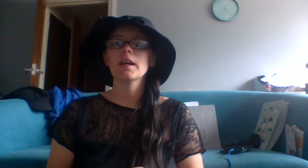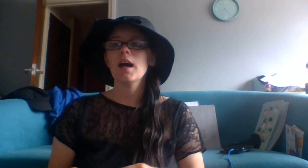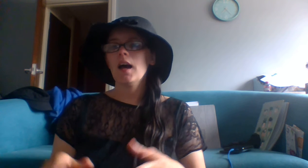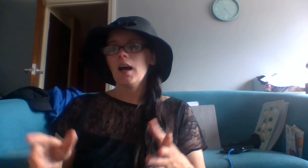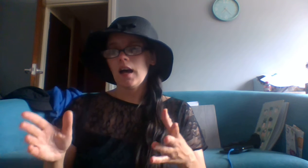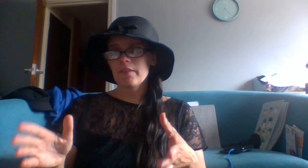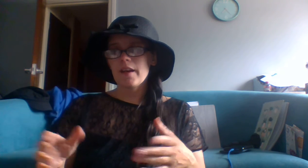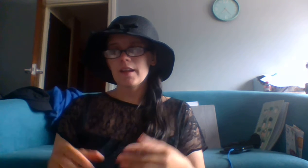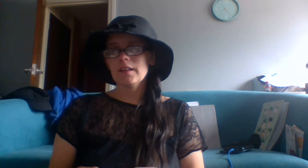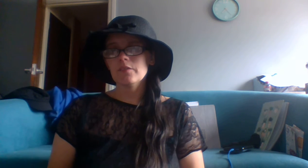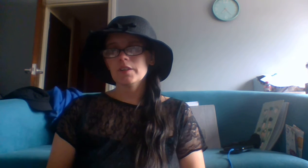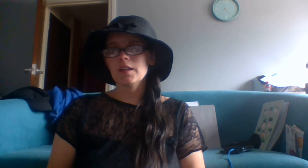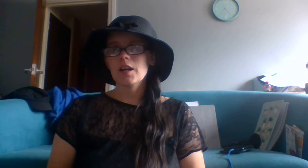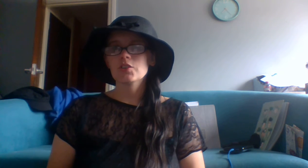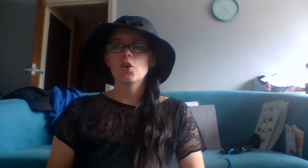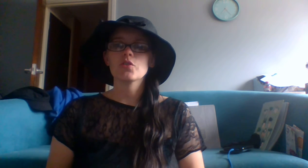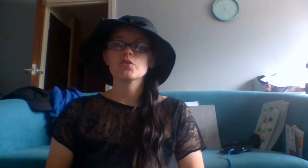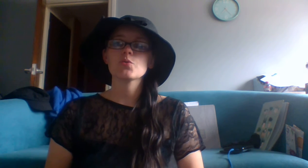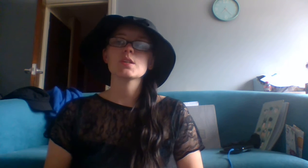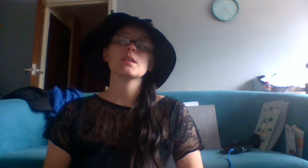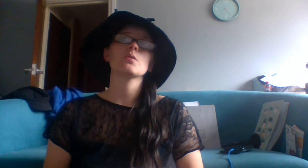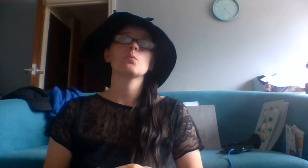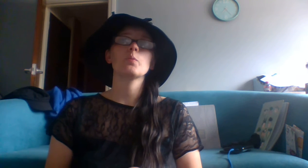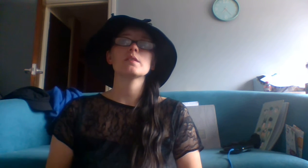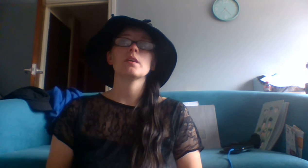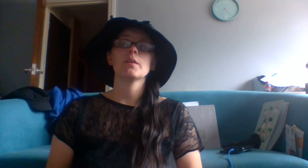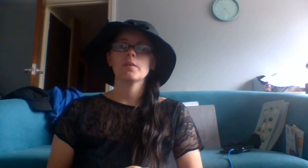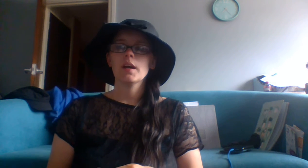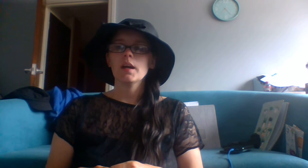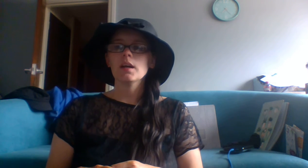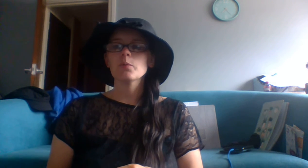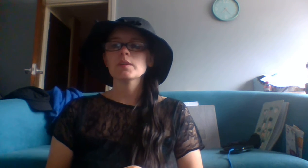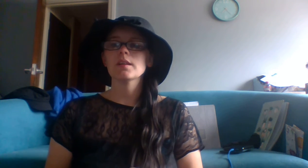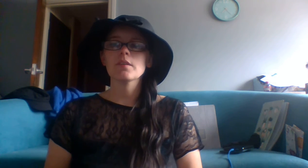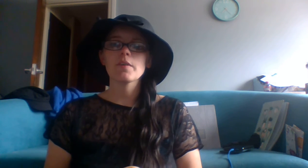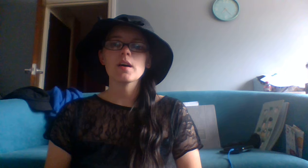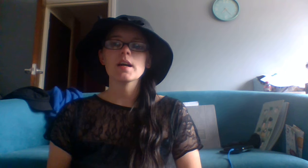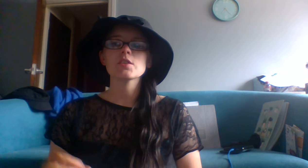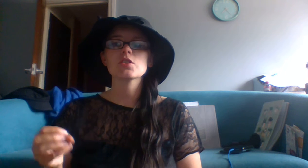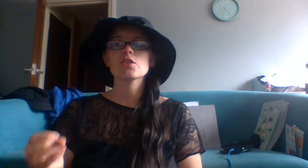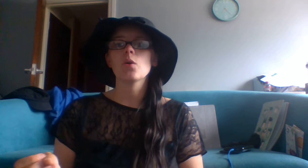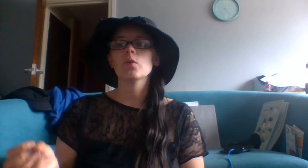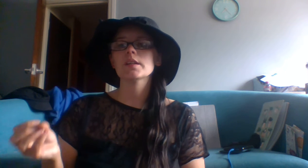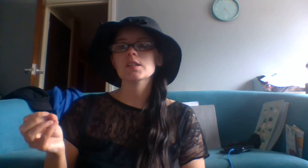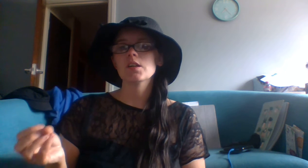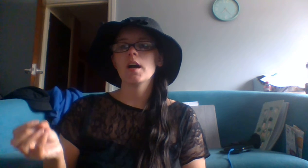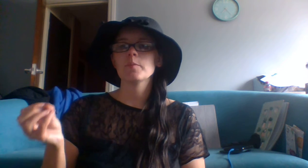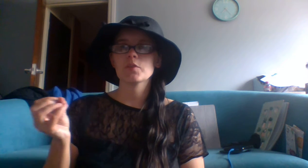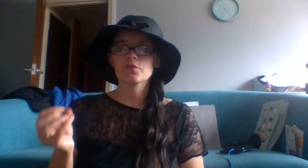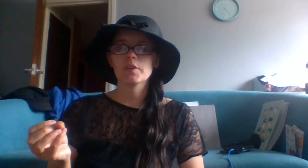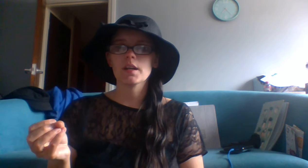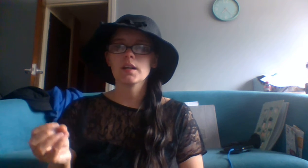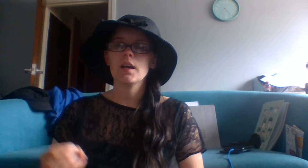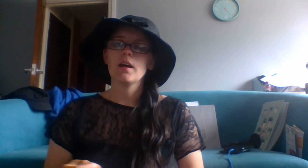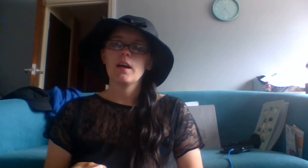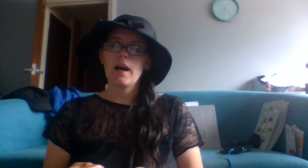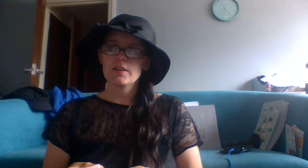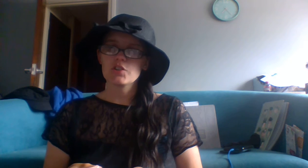and that evening had gone to see the widow. He would give her a stolen diamond ring and